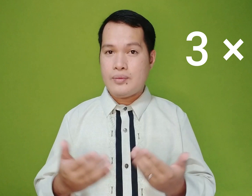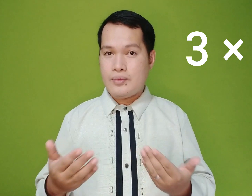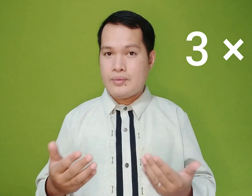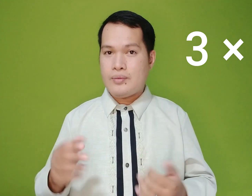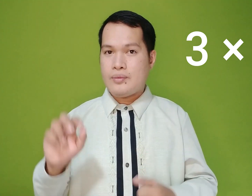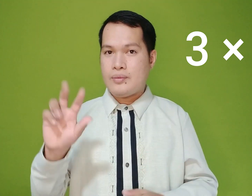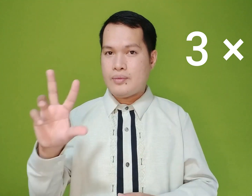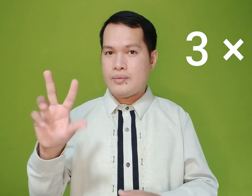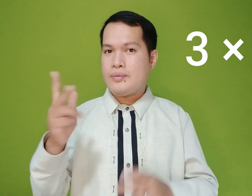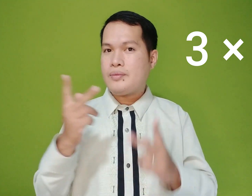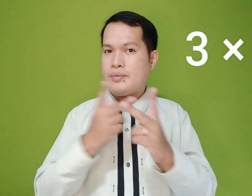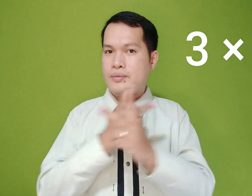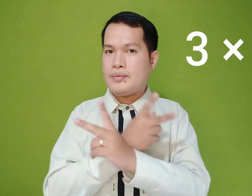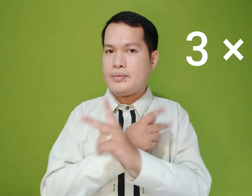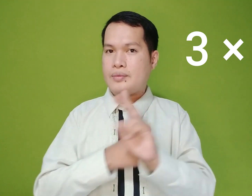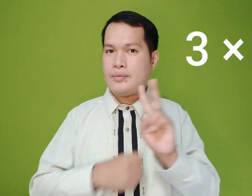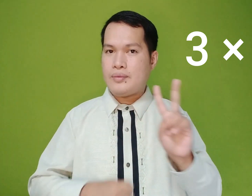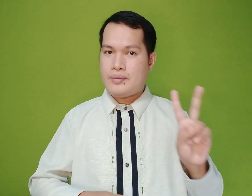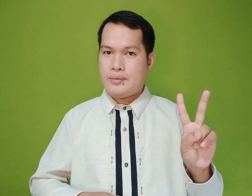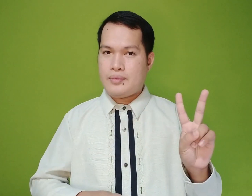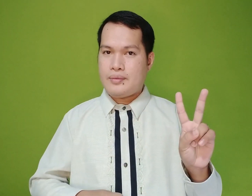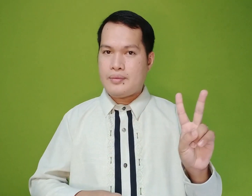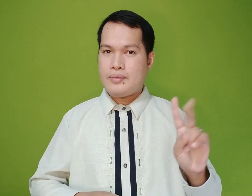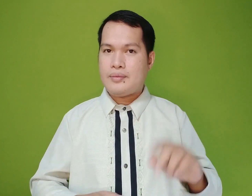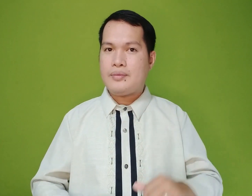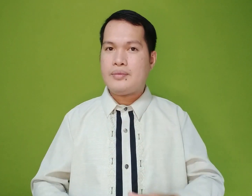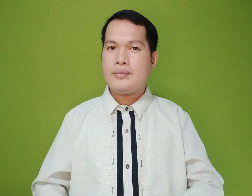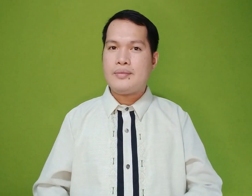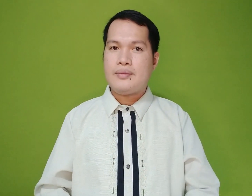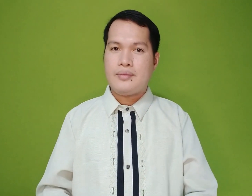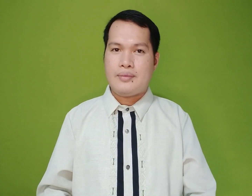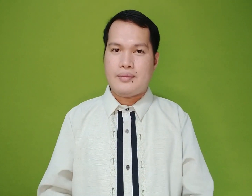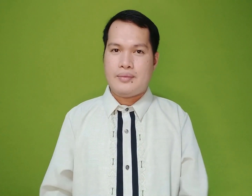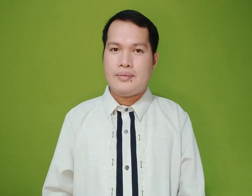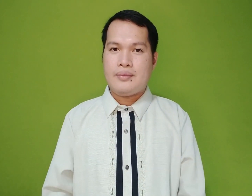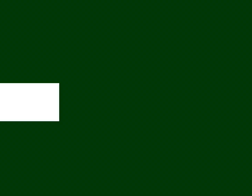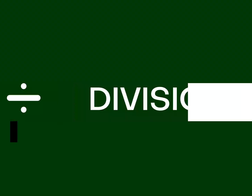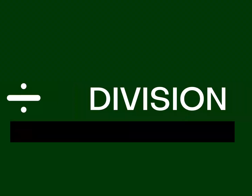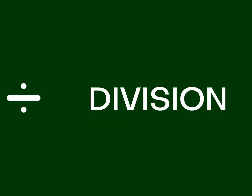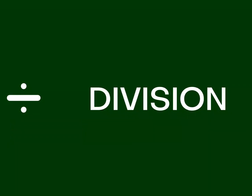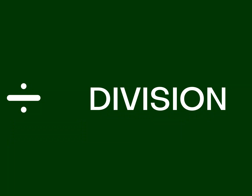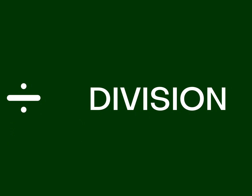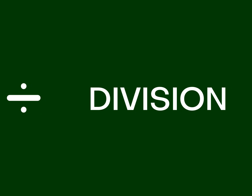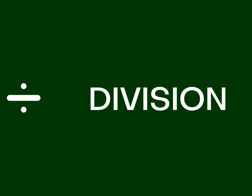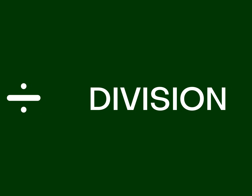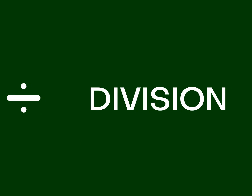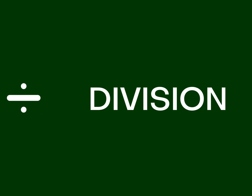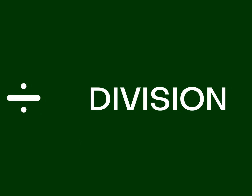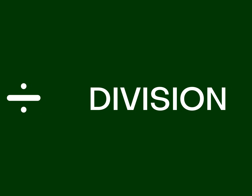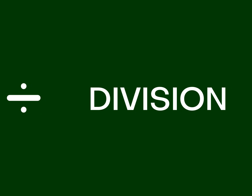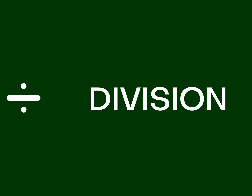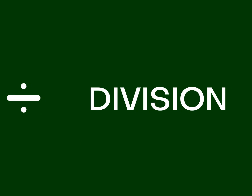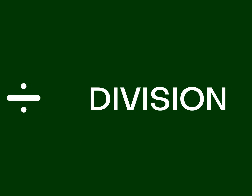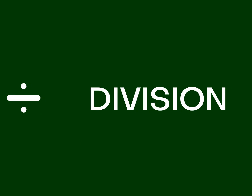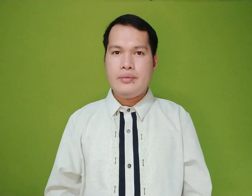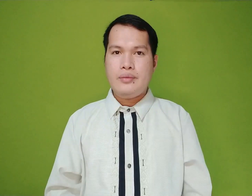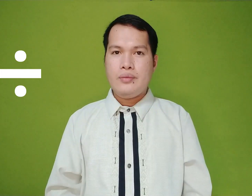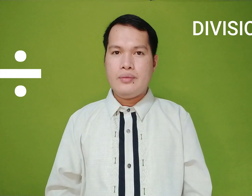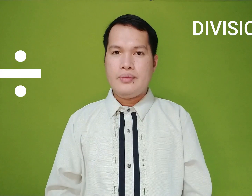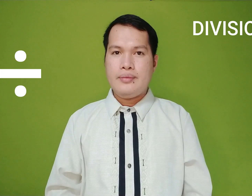or 3 p cross 2 division in FSL we